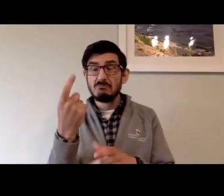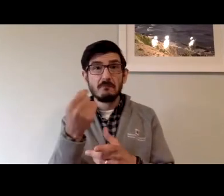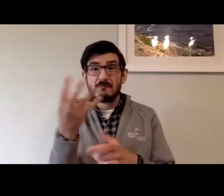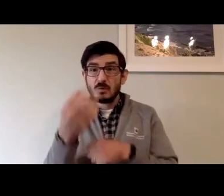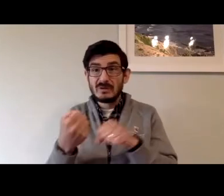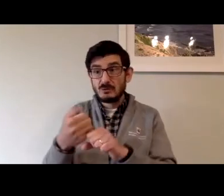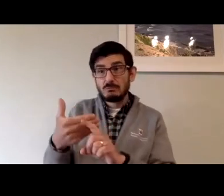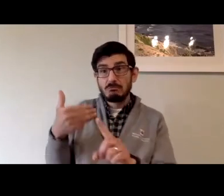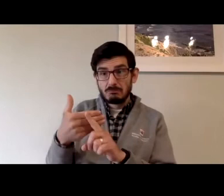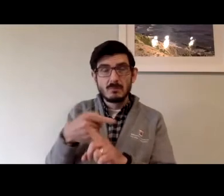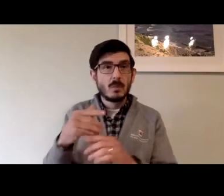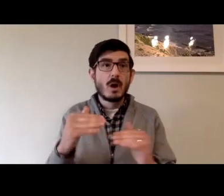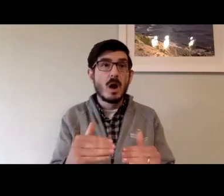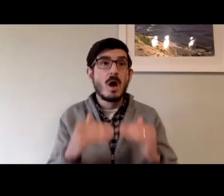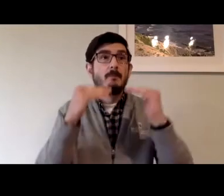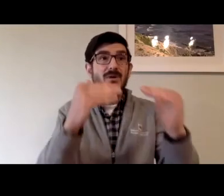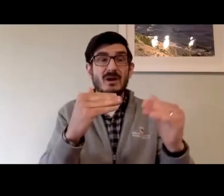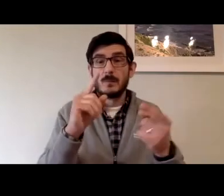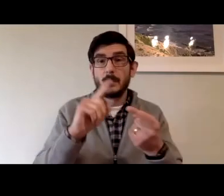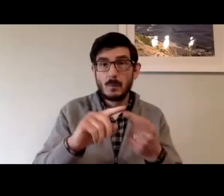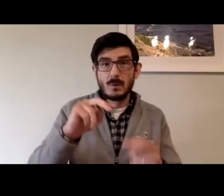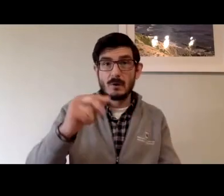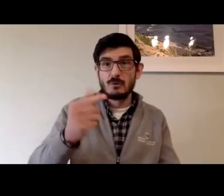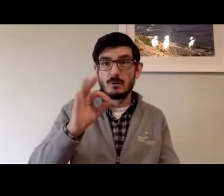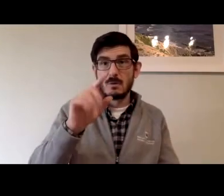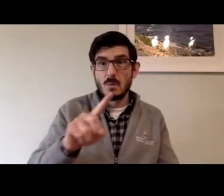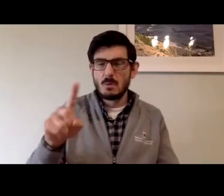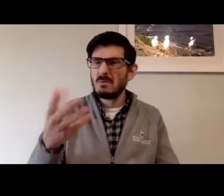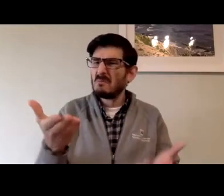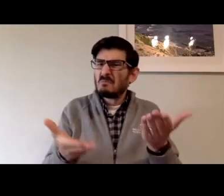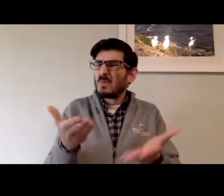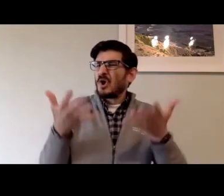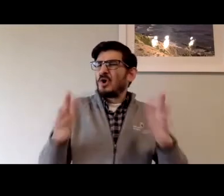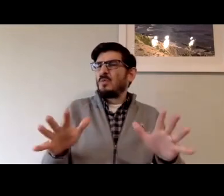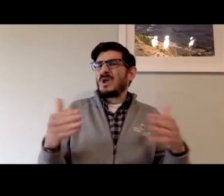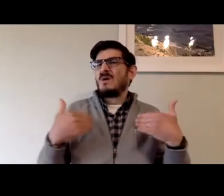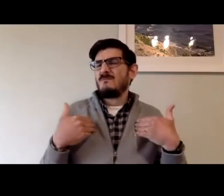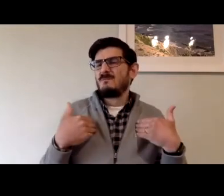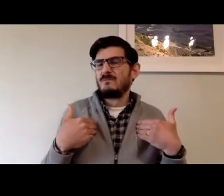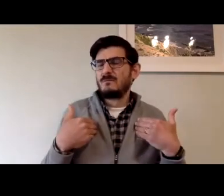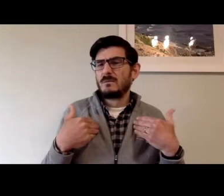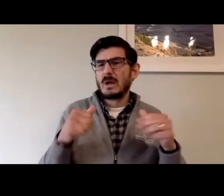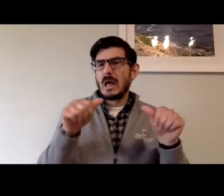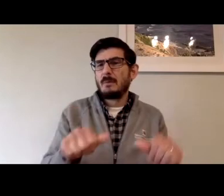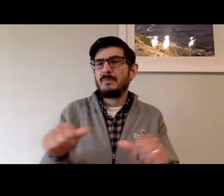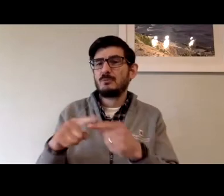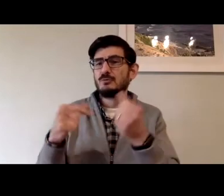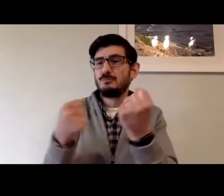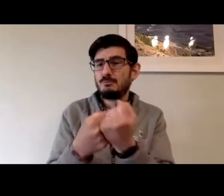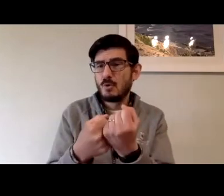from a few years ago should be already